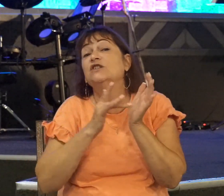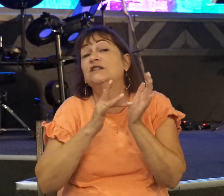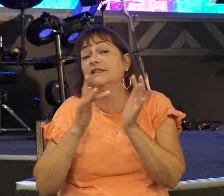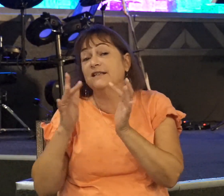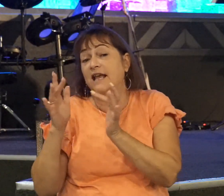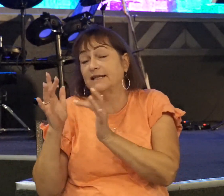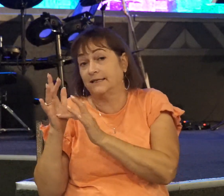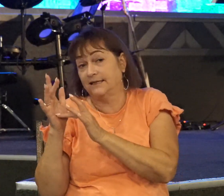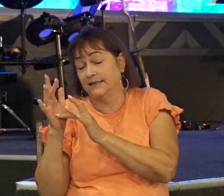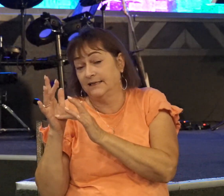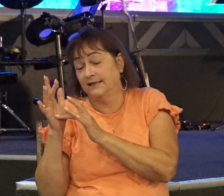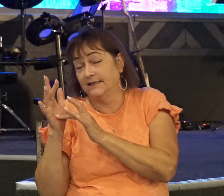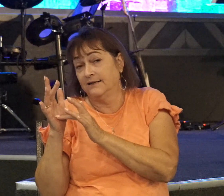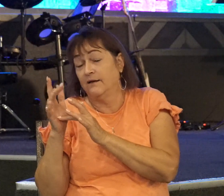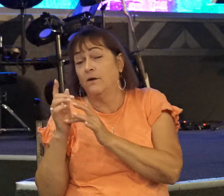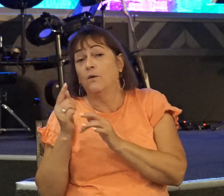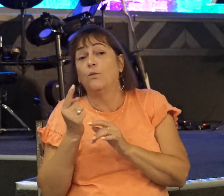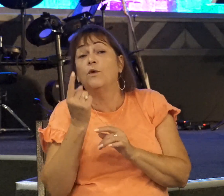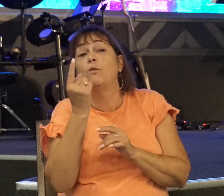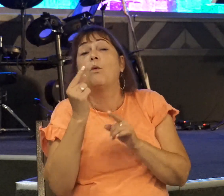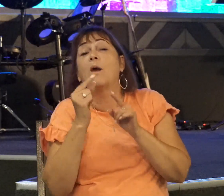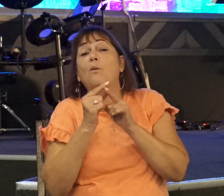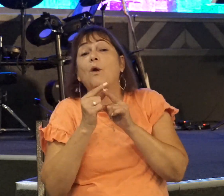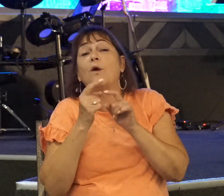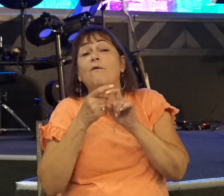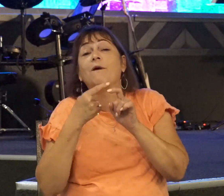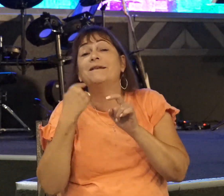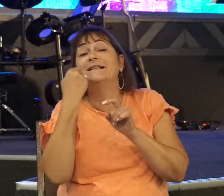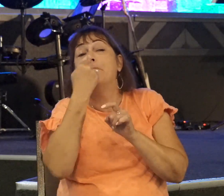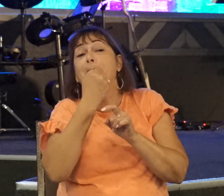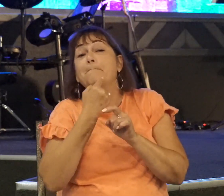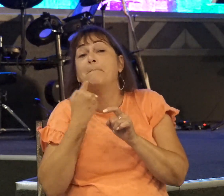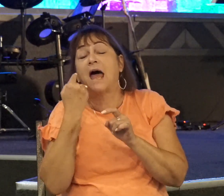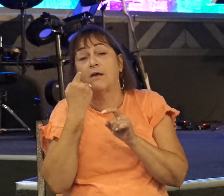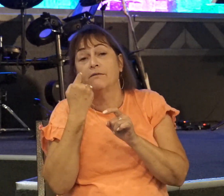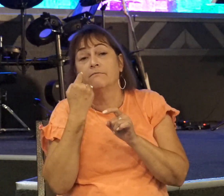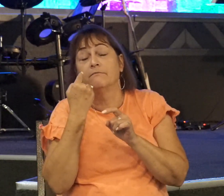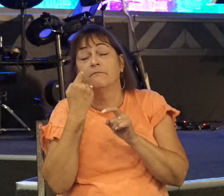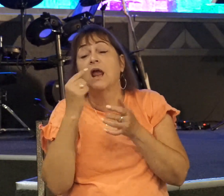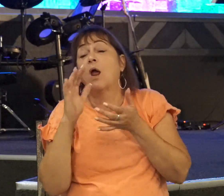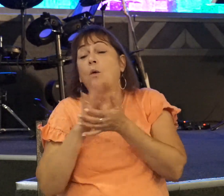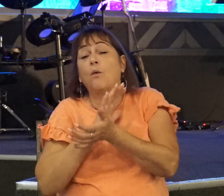that with one word out of his mouth, he's going to wipe every one of them out.